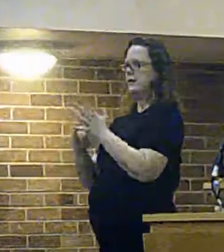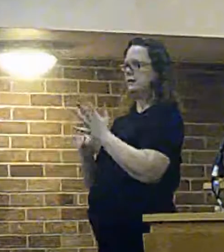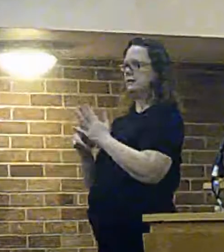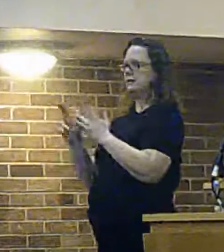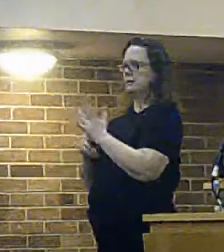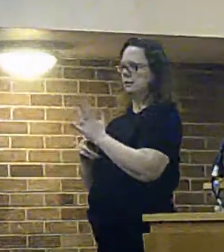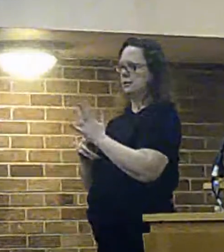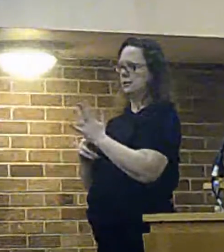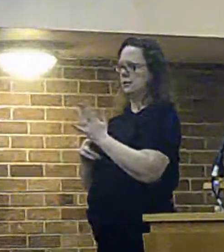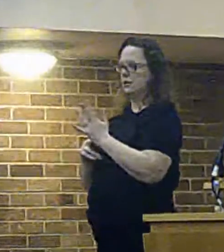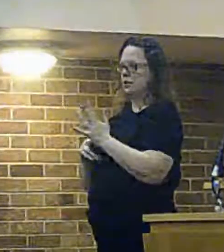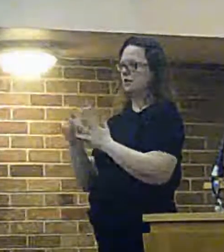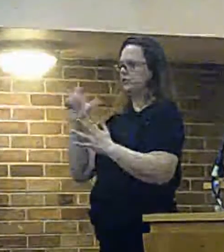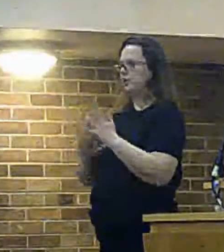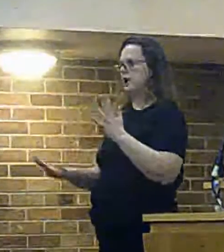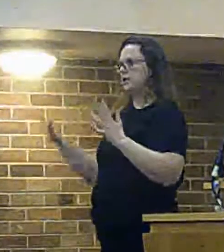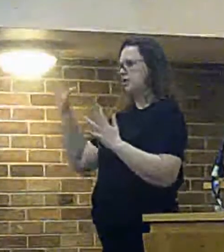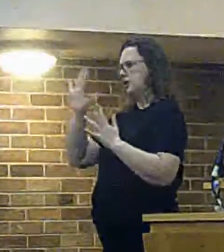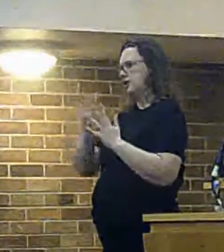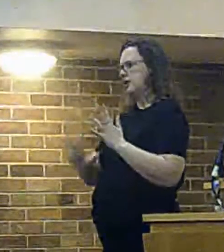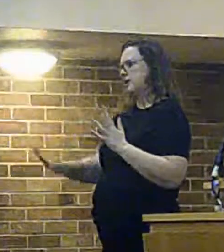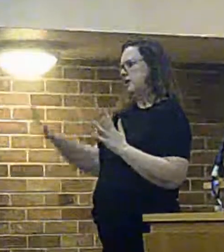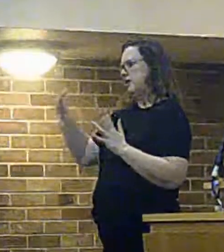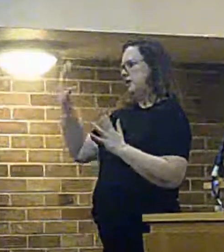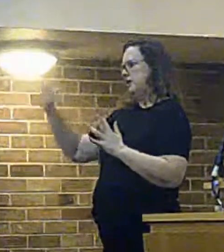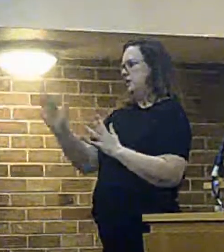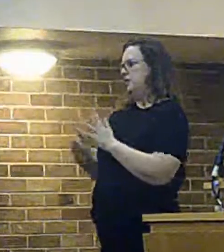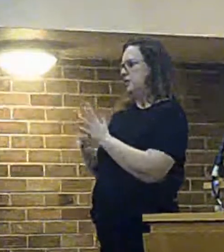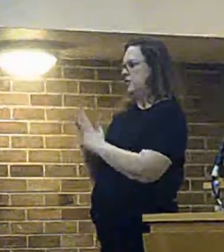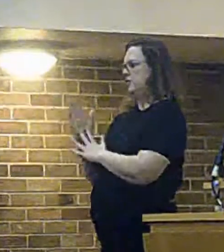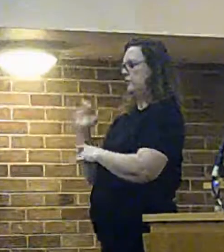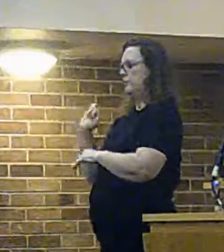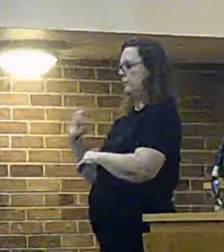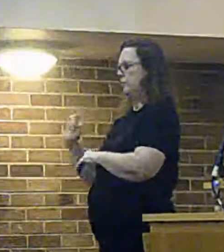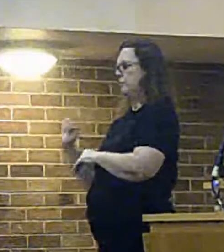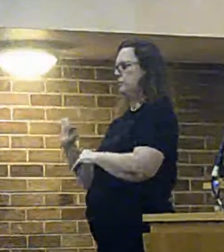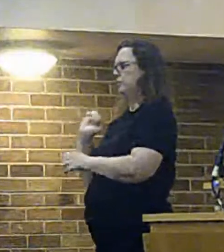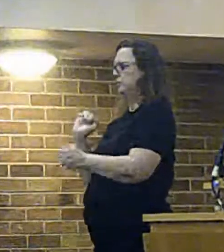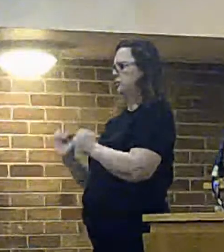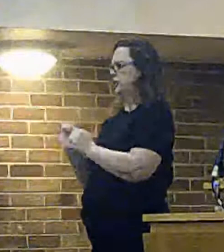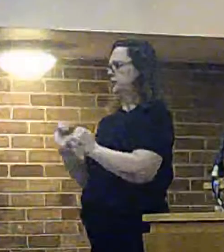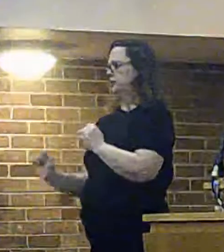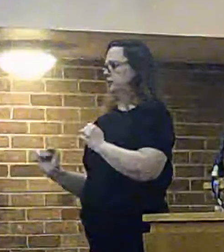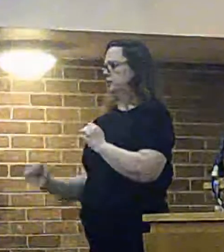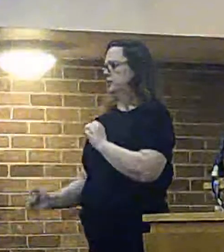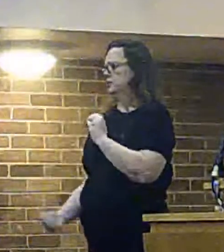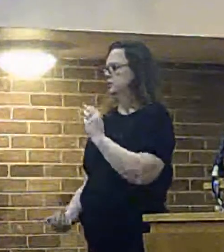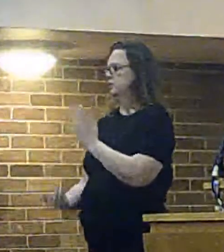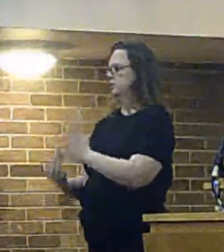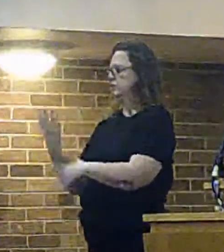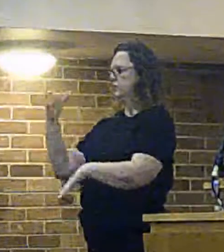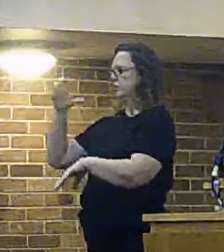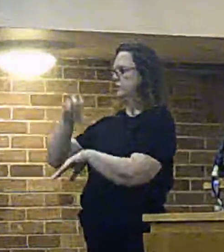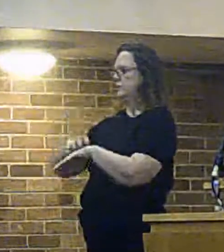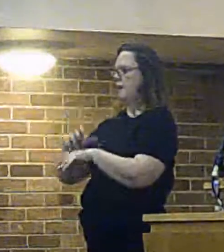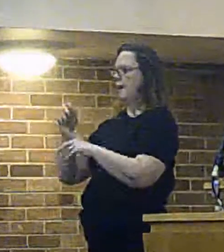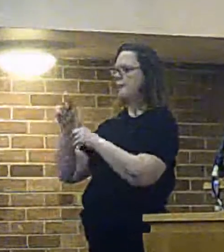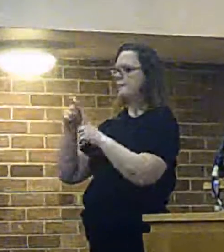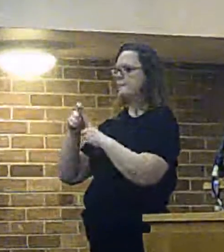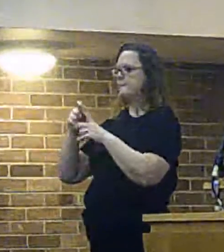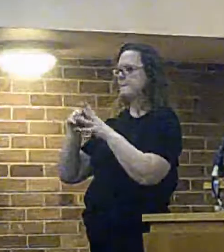and cheshire also are through there some of the changes they are making of building a new fire station in penker